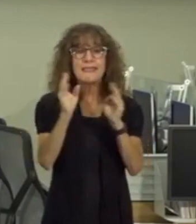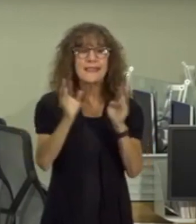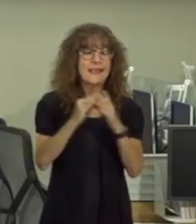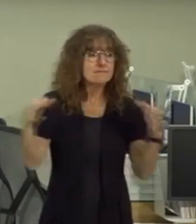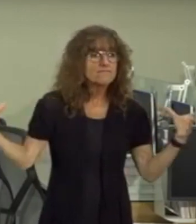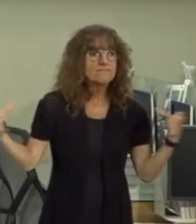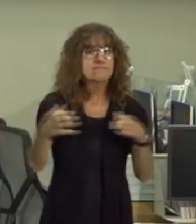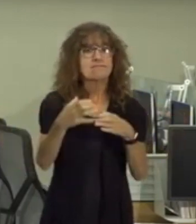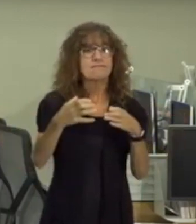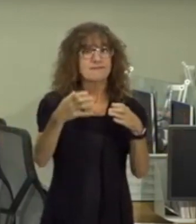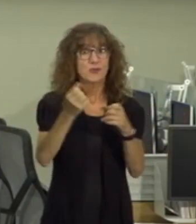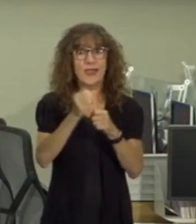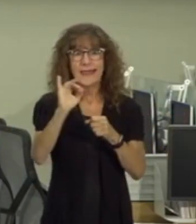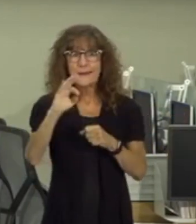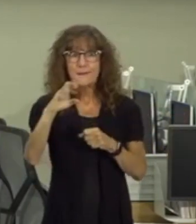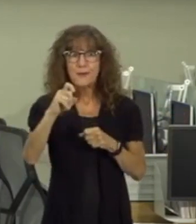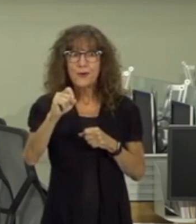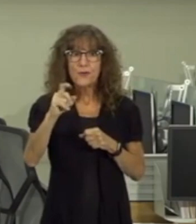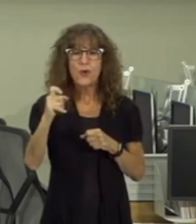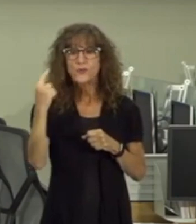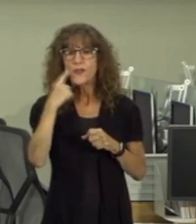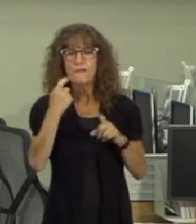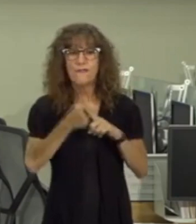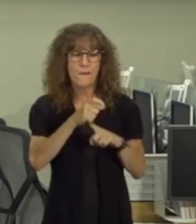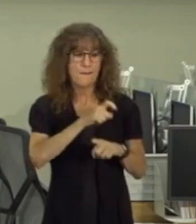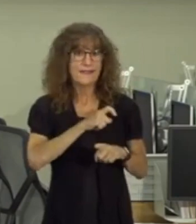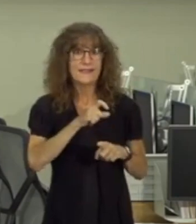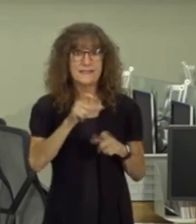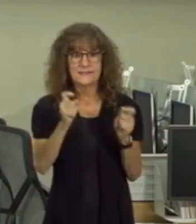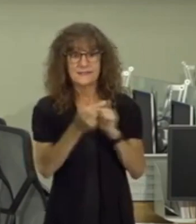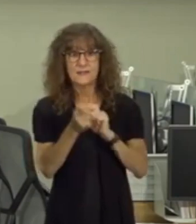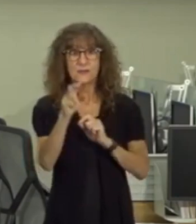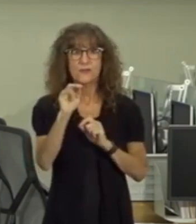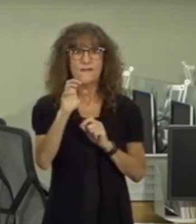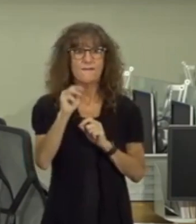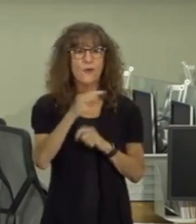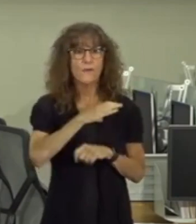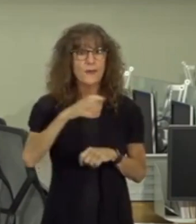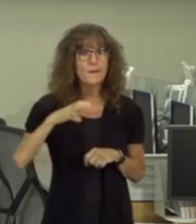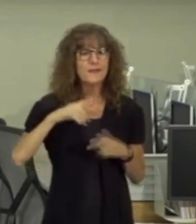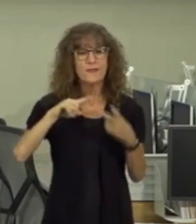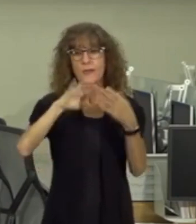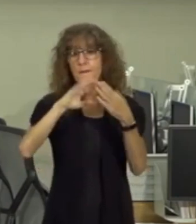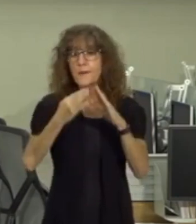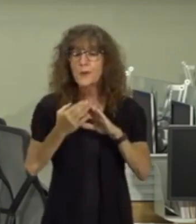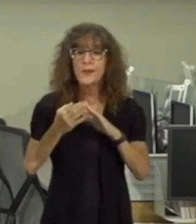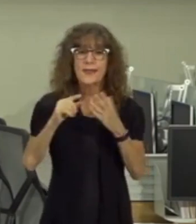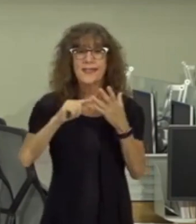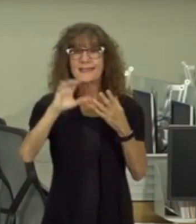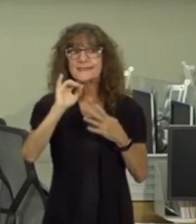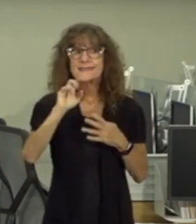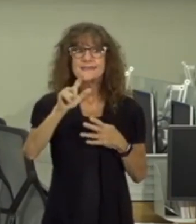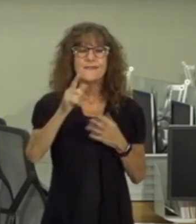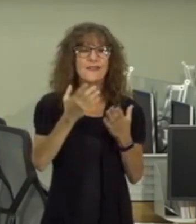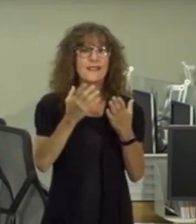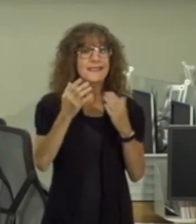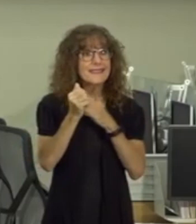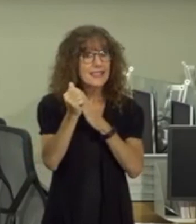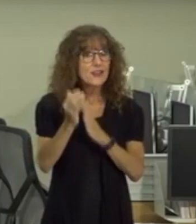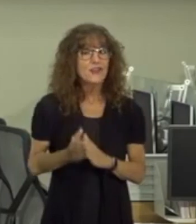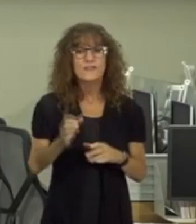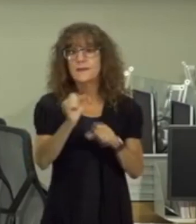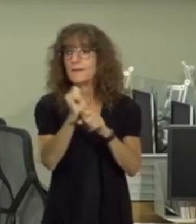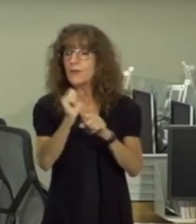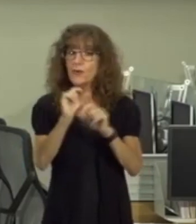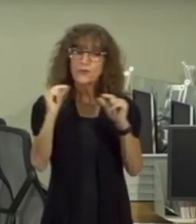internally we want to hear from our police reform commission the community and other civil leaders we will also hear from employee groups